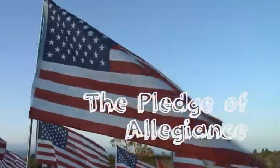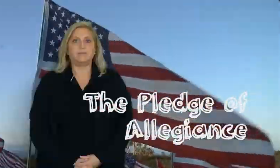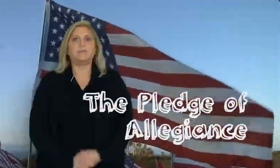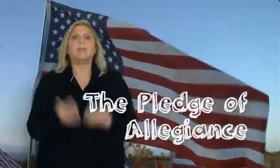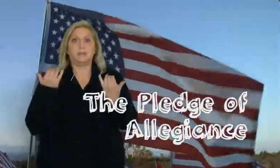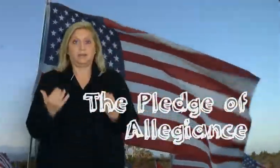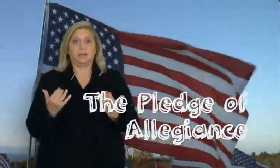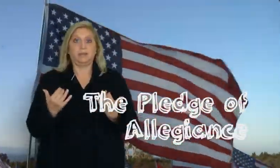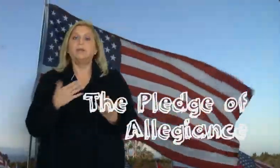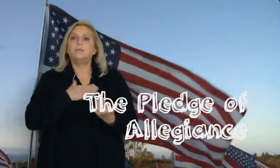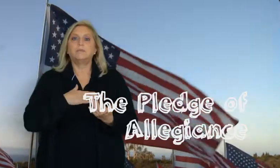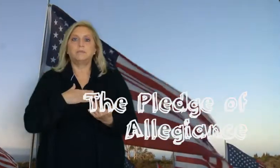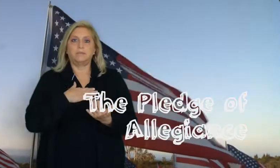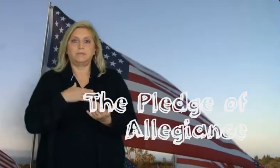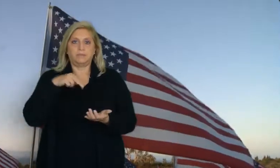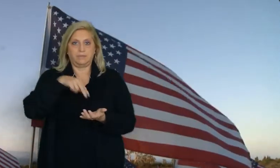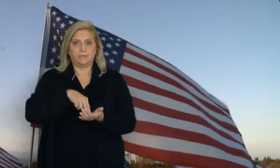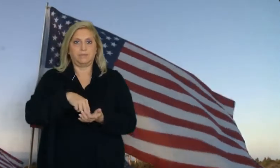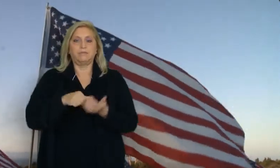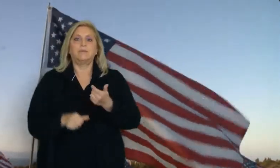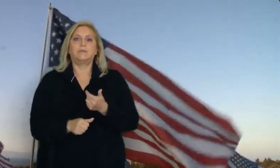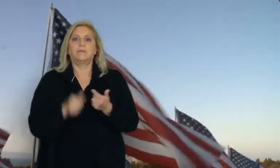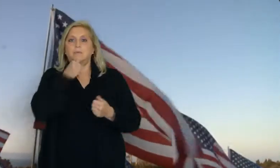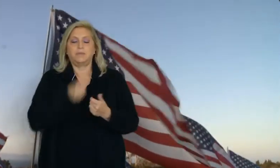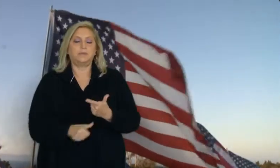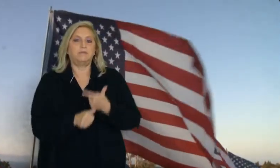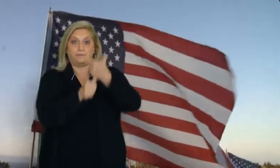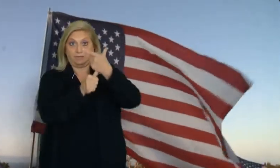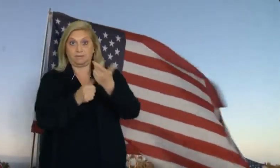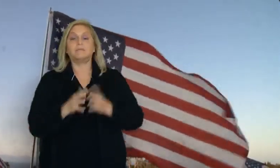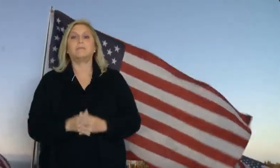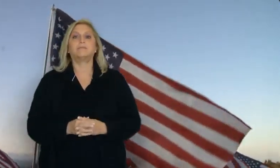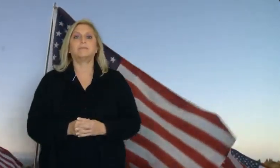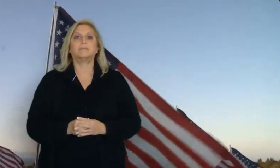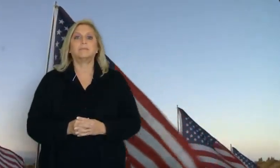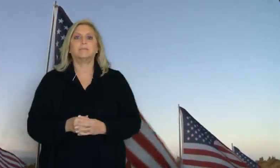At this time, we invite you to stand for the Pledge of Allegiance.